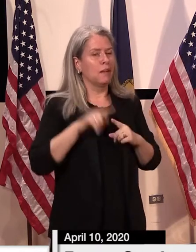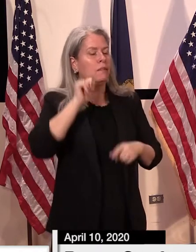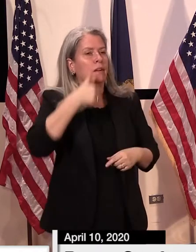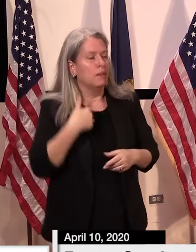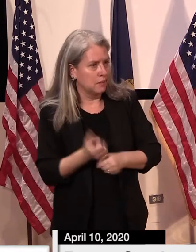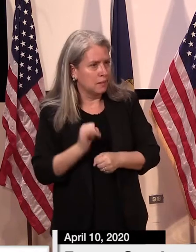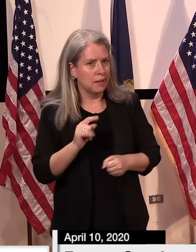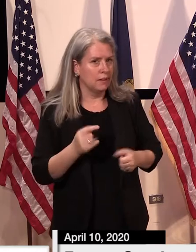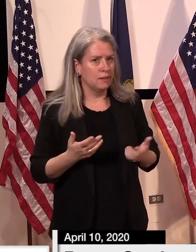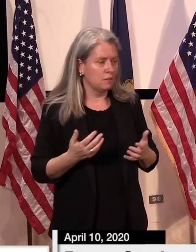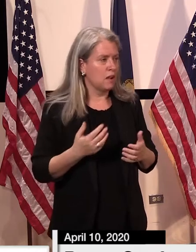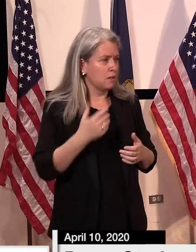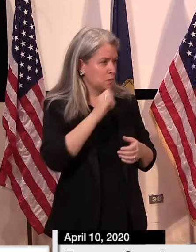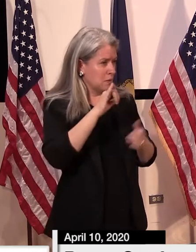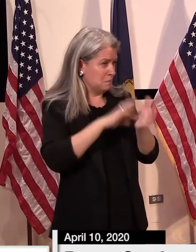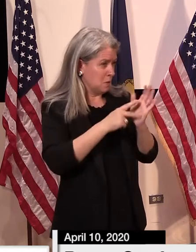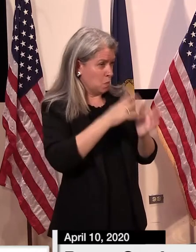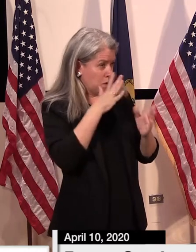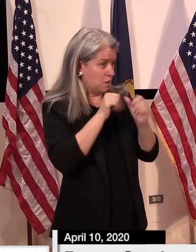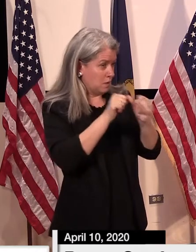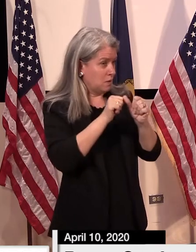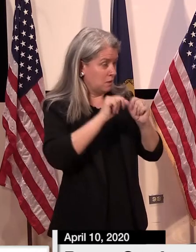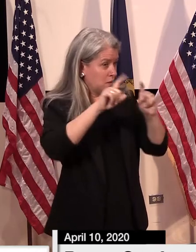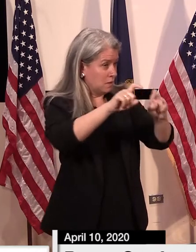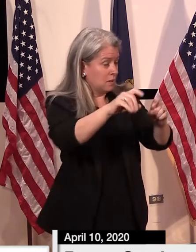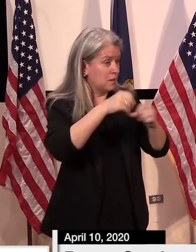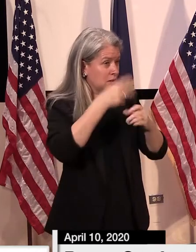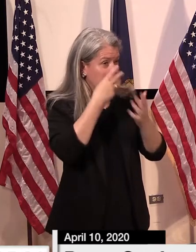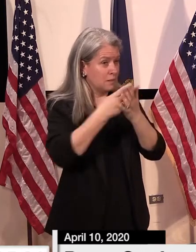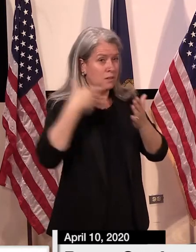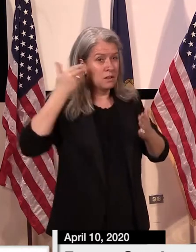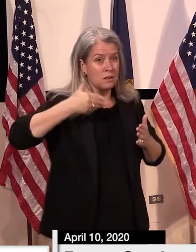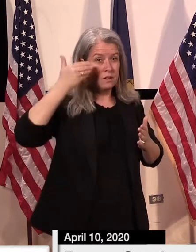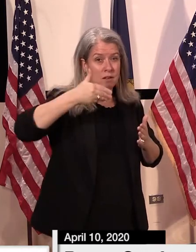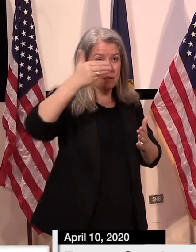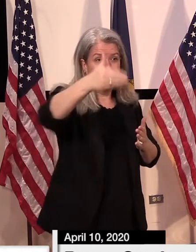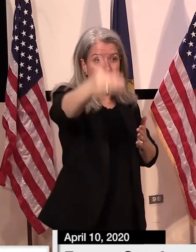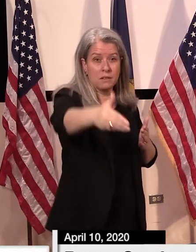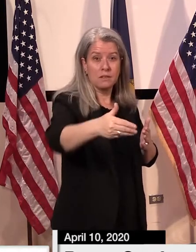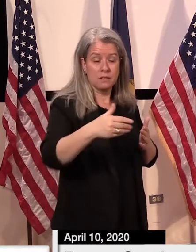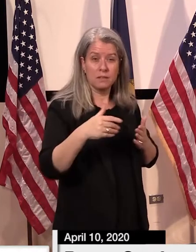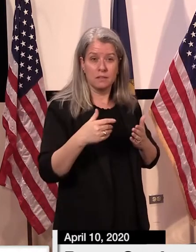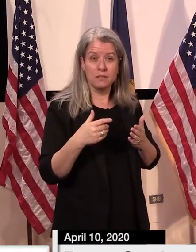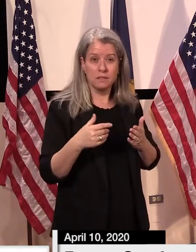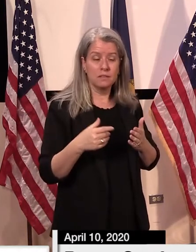universal testing through our correctional centers at regular intervals going forward?